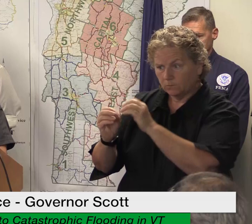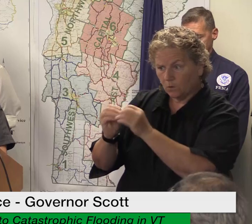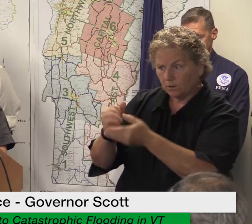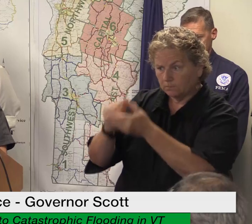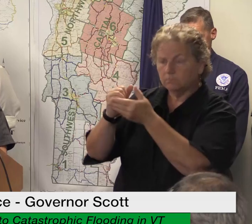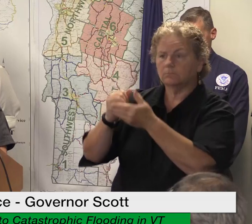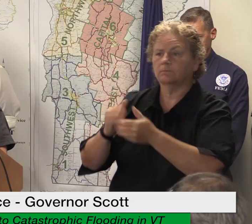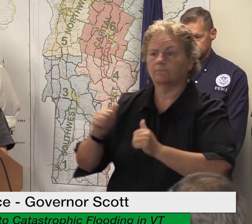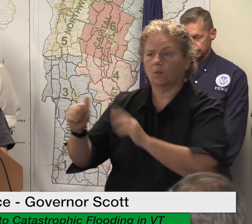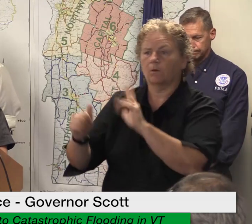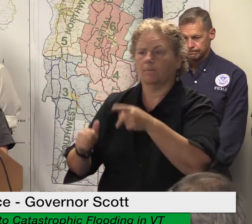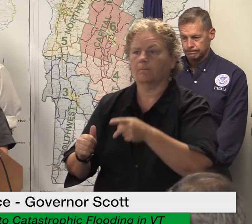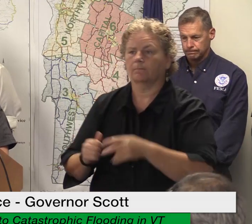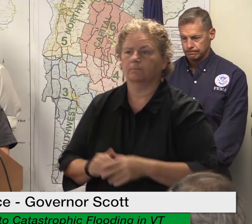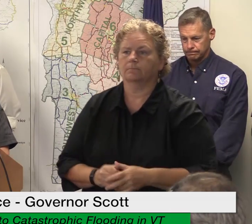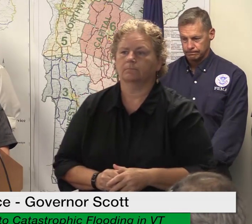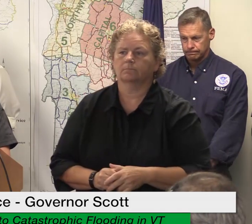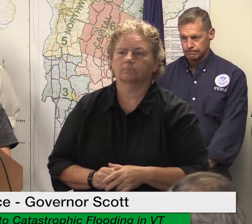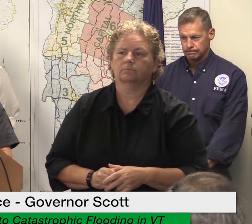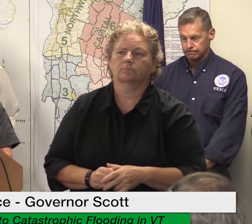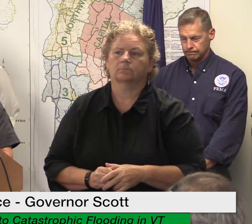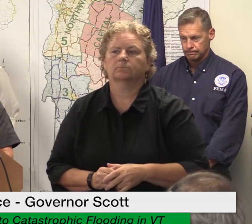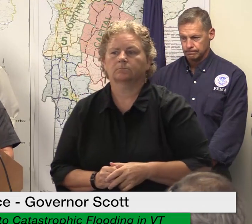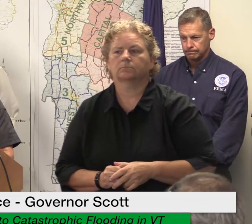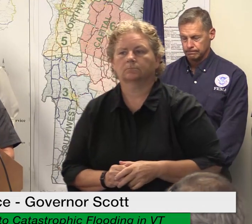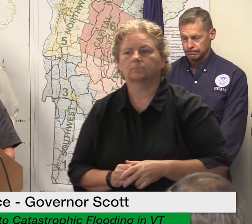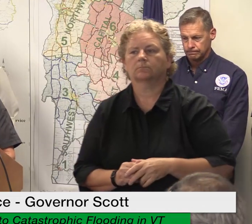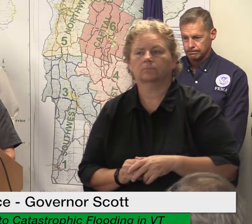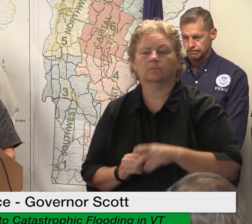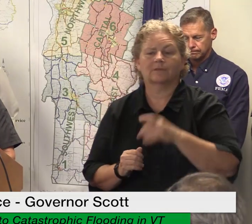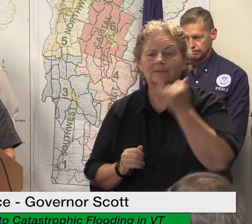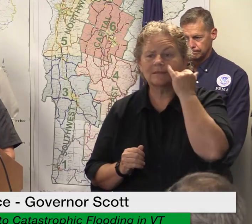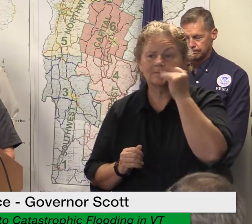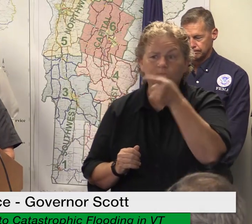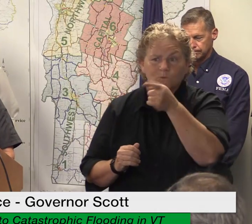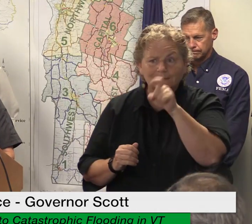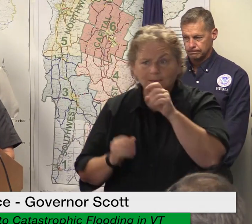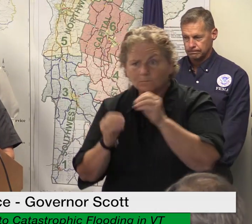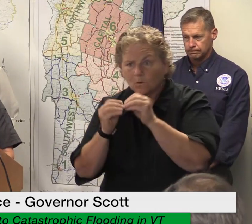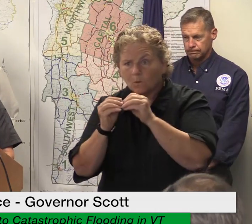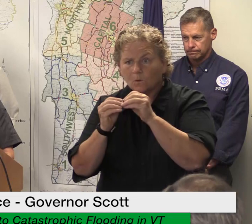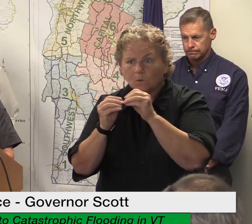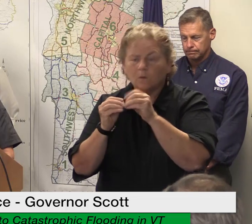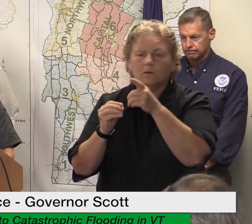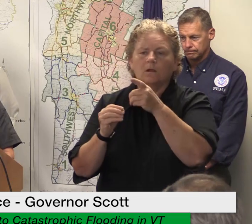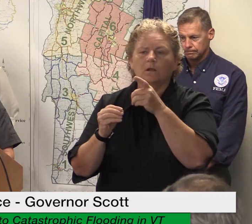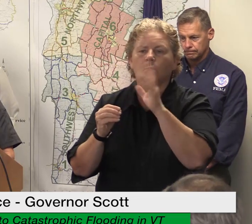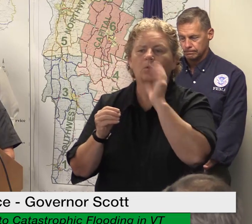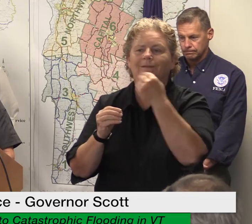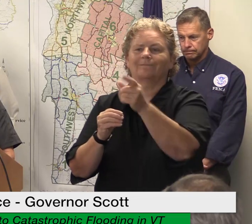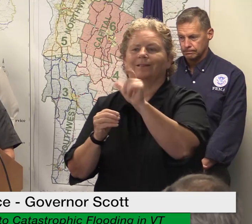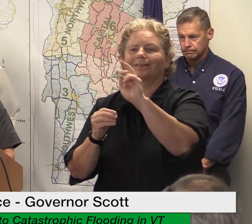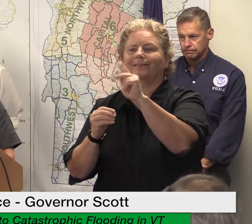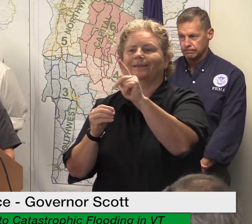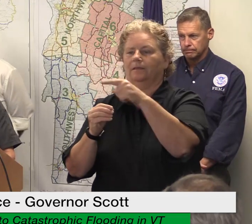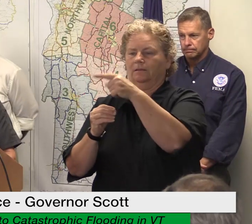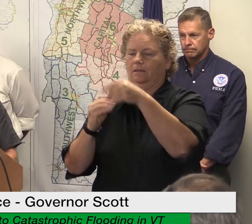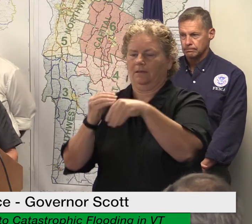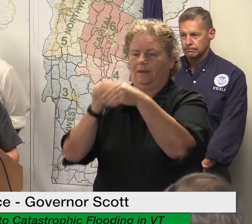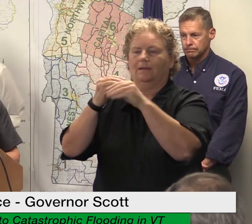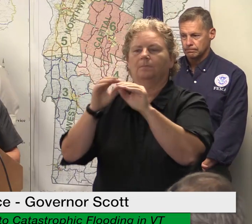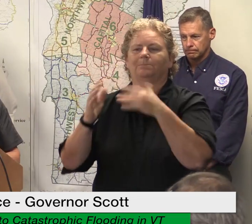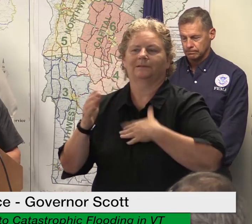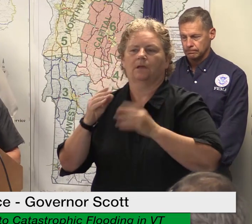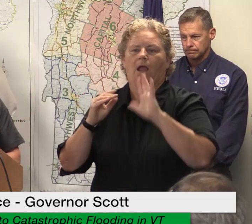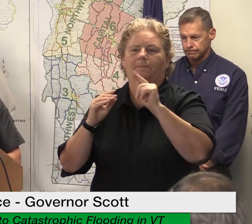is part of the new capabilities related to your 211 report please remember that this test text will not ask for financial or